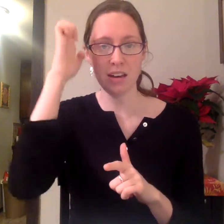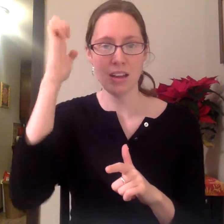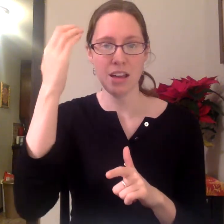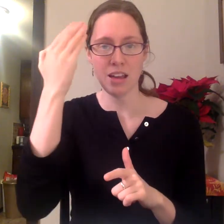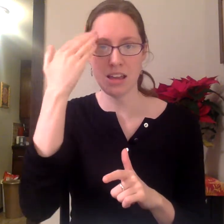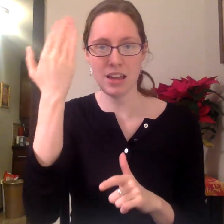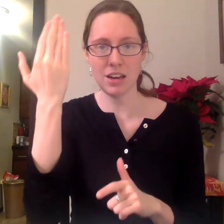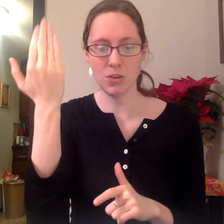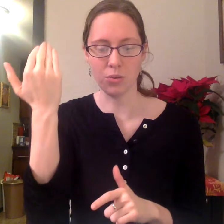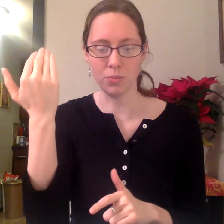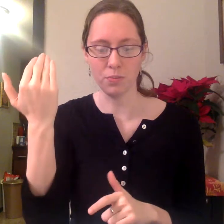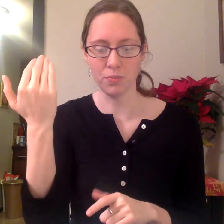he knew.